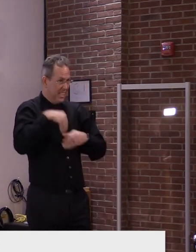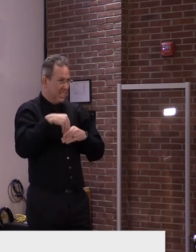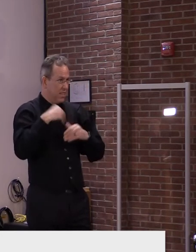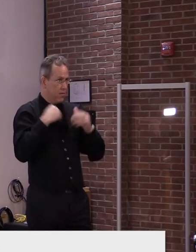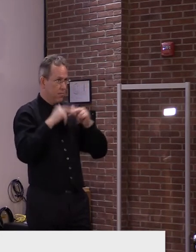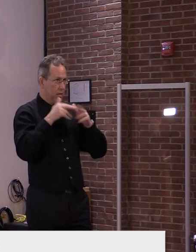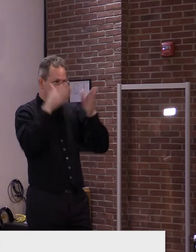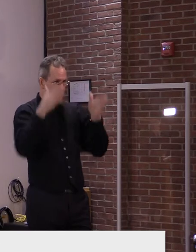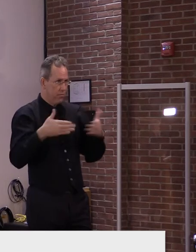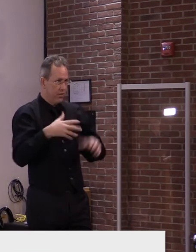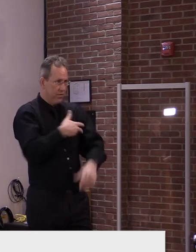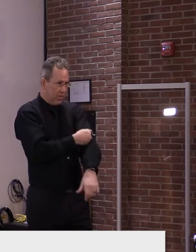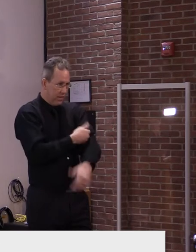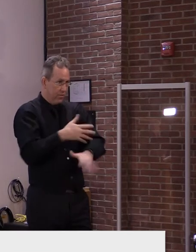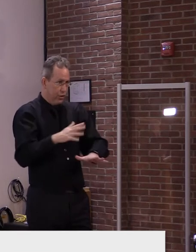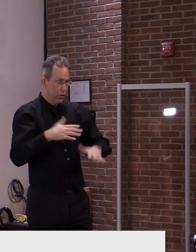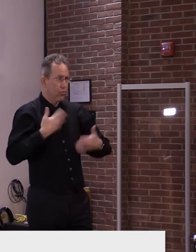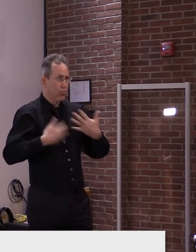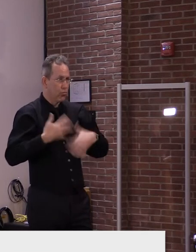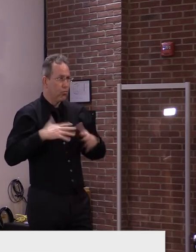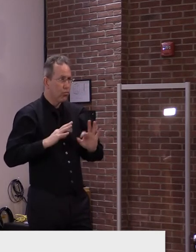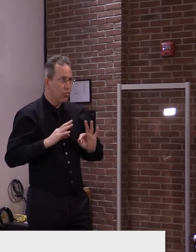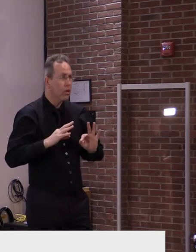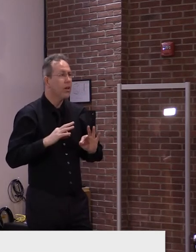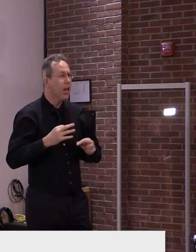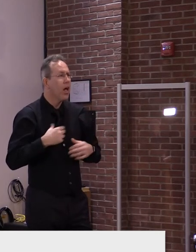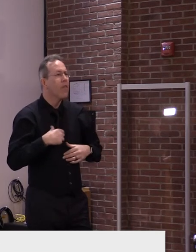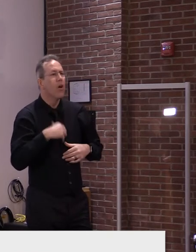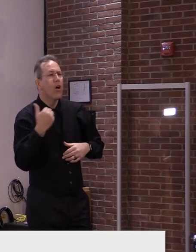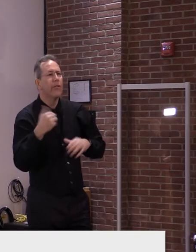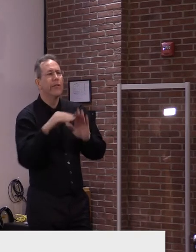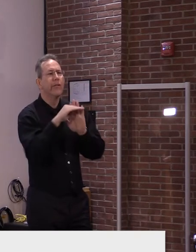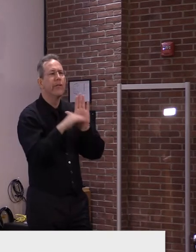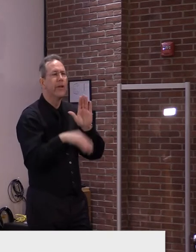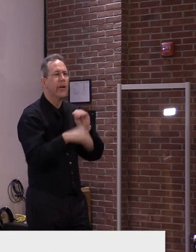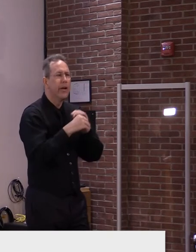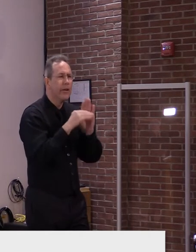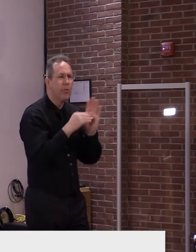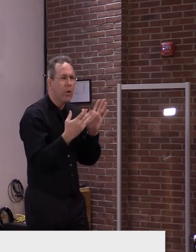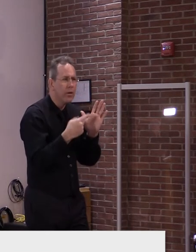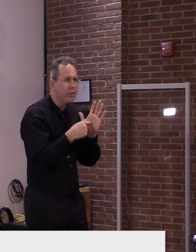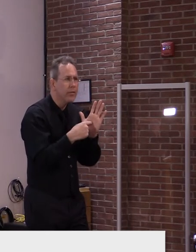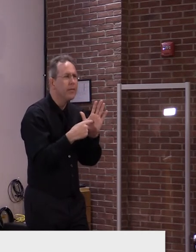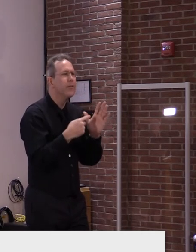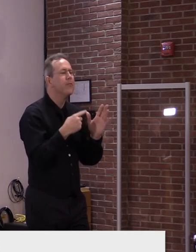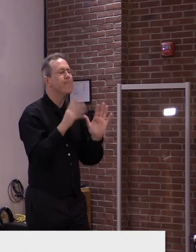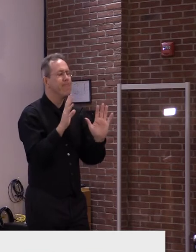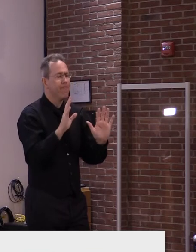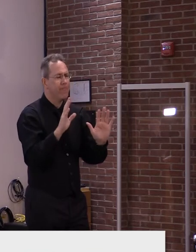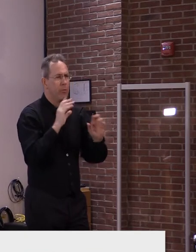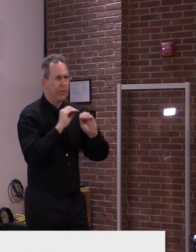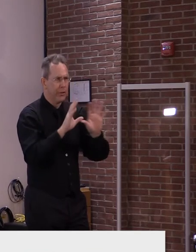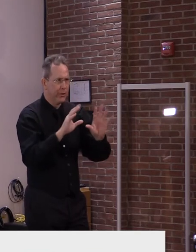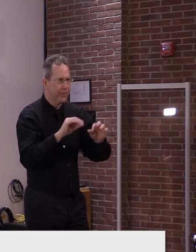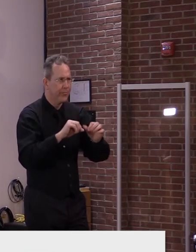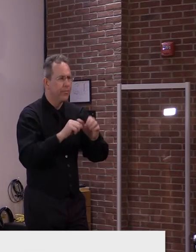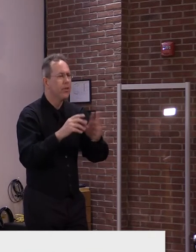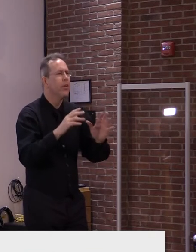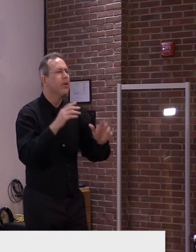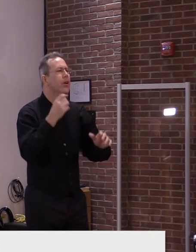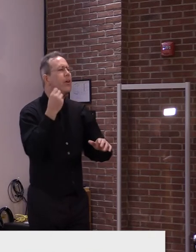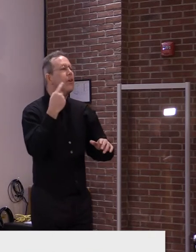criteria, but I would suspect most we'll just keep in, uh, you know, we have the resident